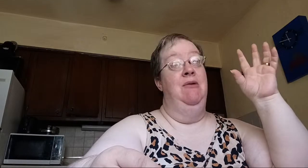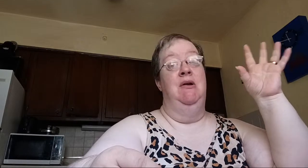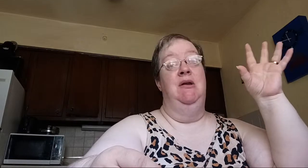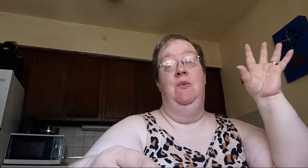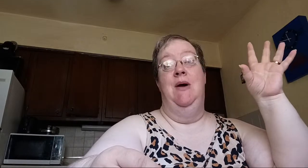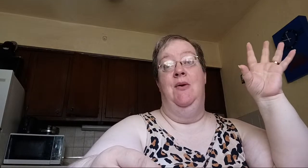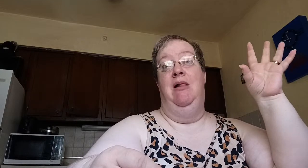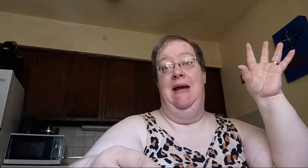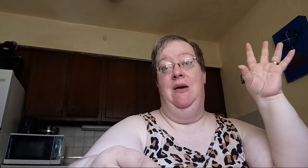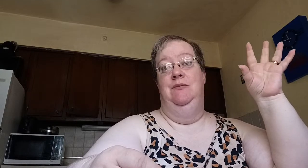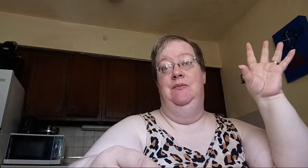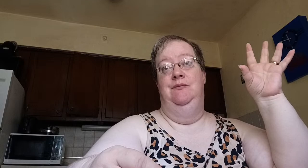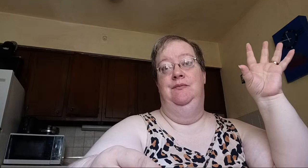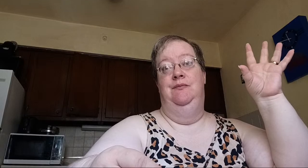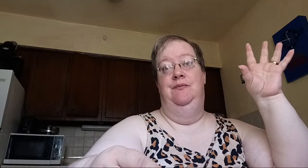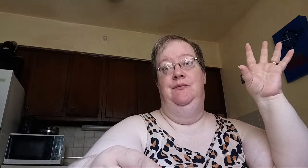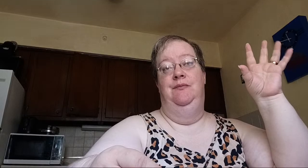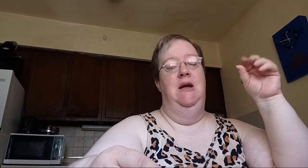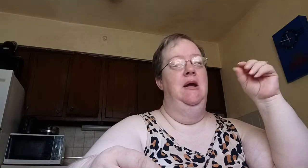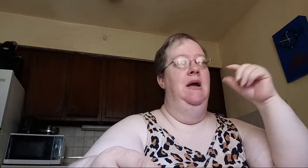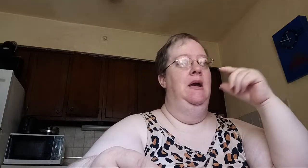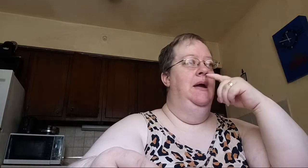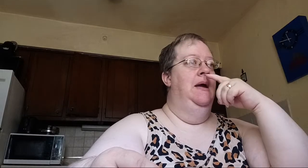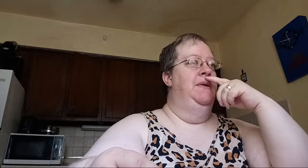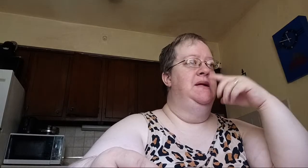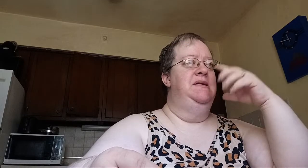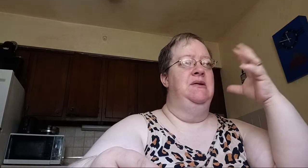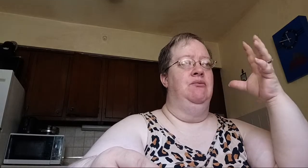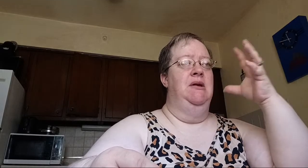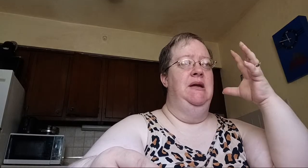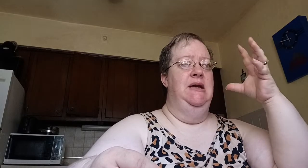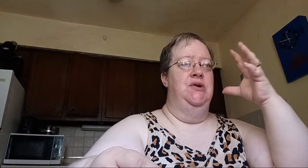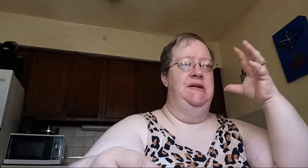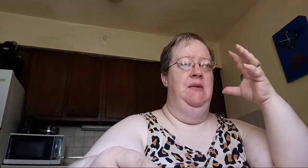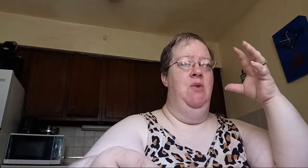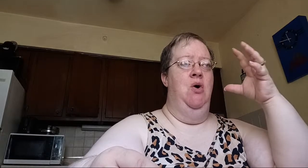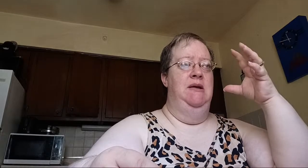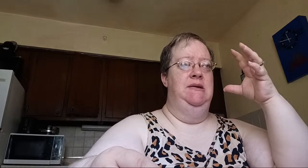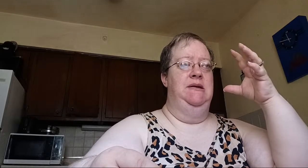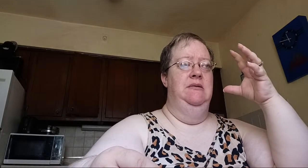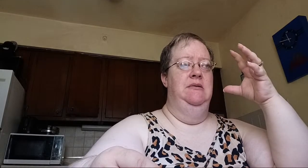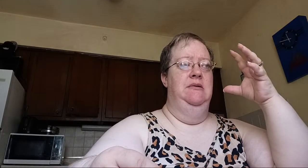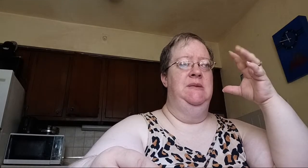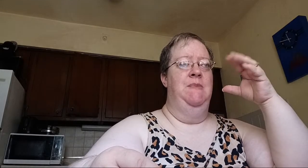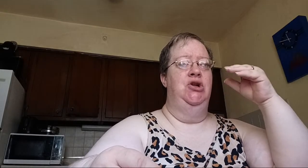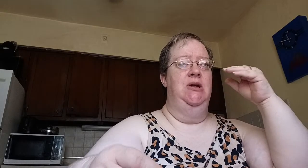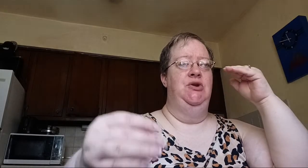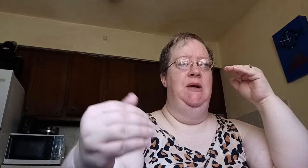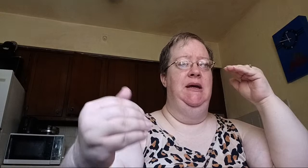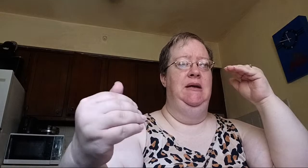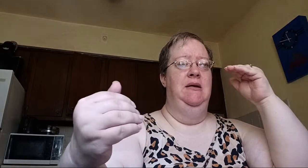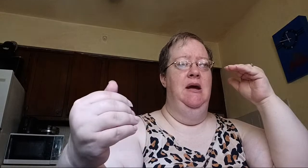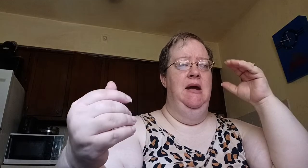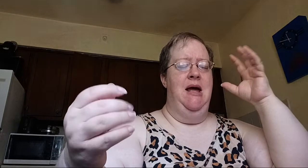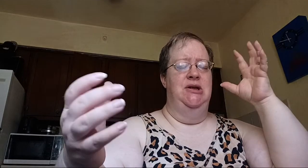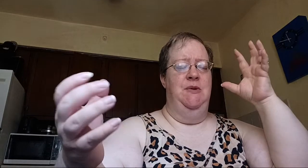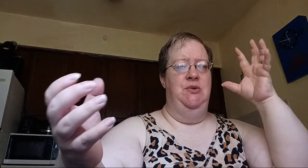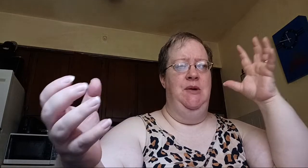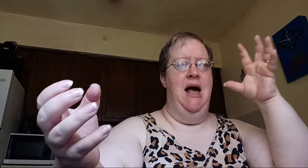really went all out. But this is a really interesting moment, especially between, not just between God and